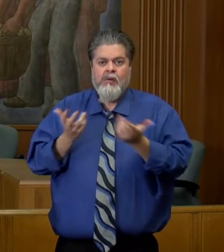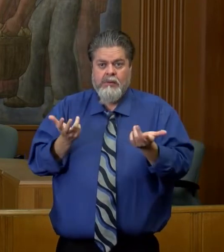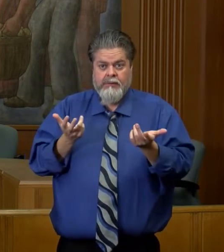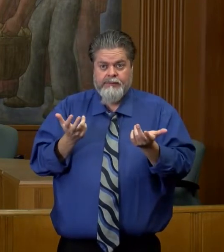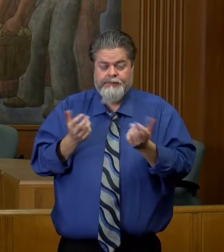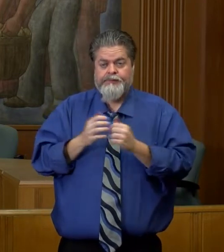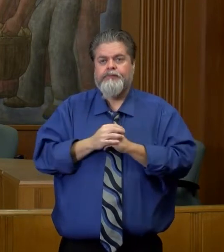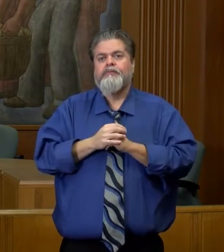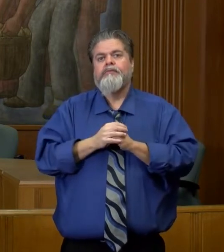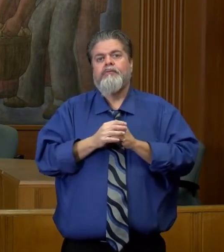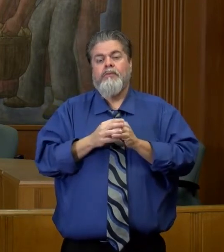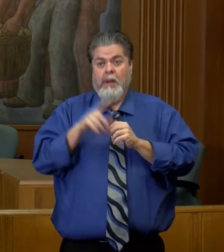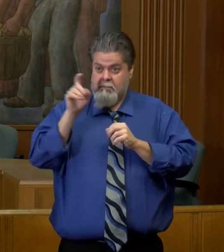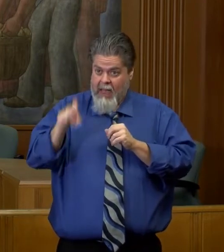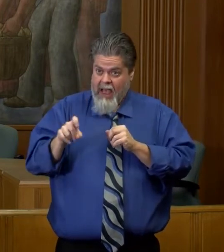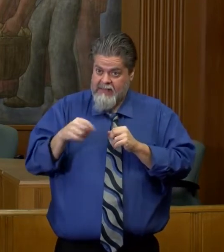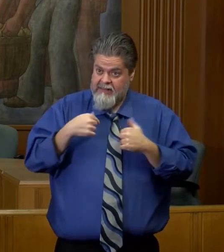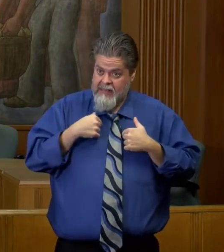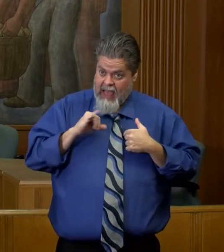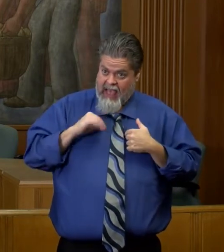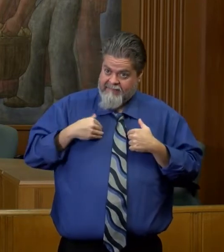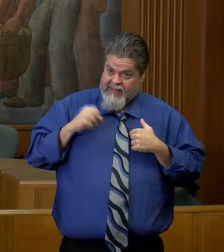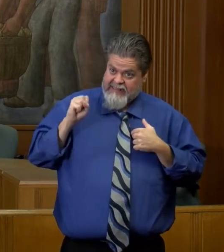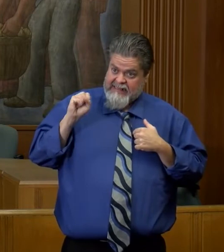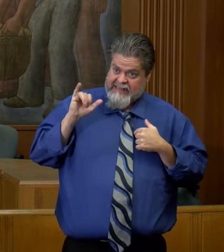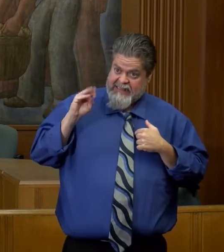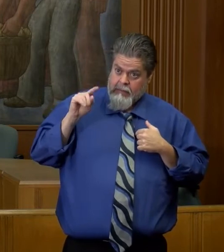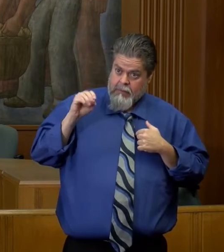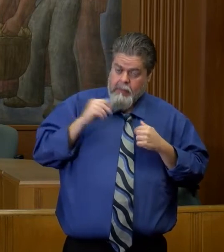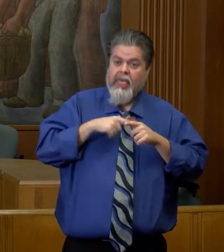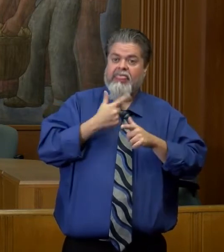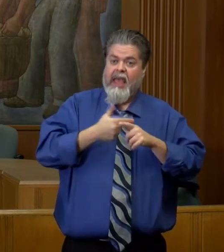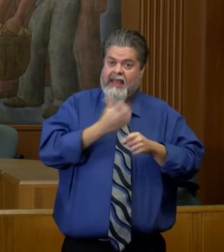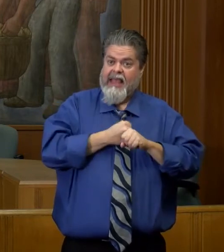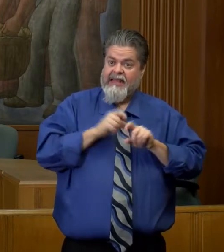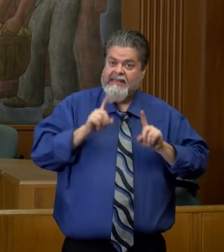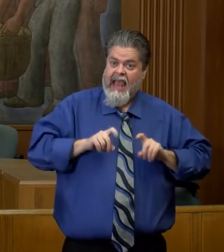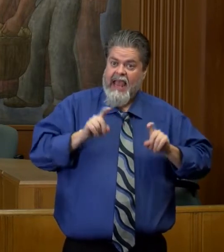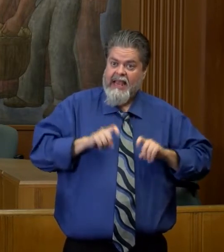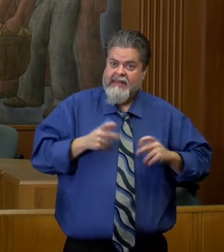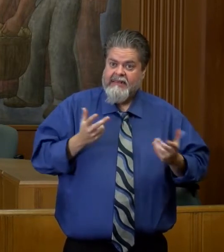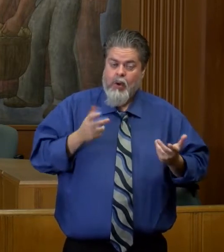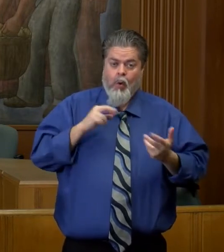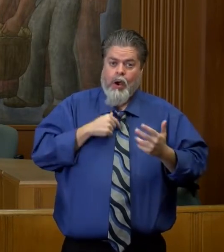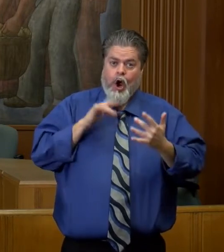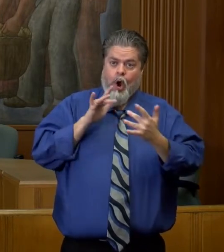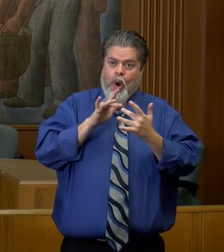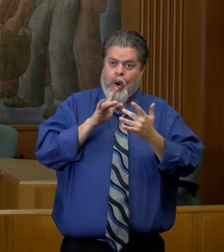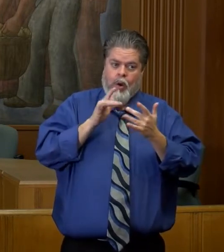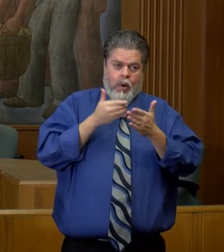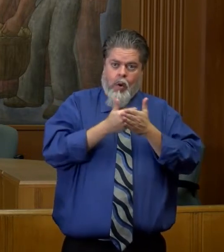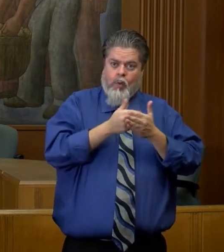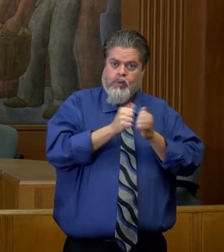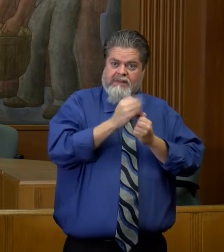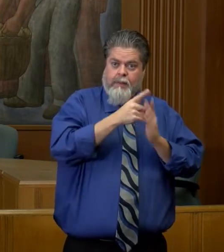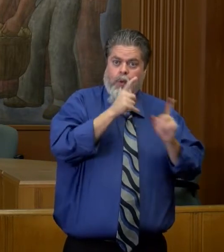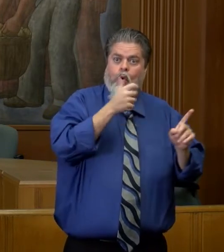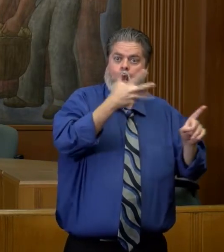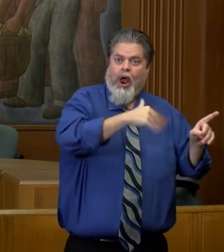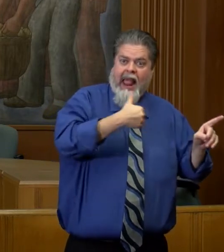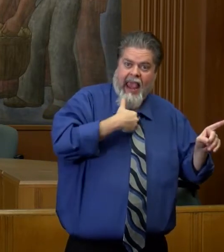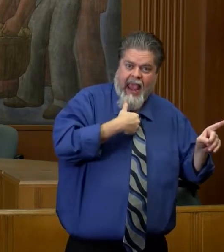And so do you have to be symptomatic? Can you be a close contact? So we do follow the CDC guidelines